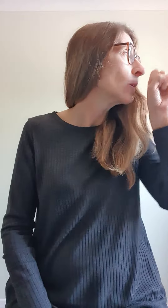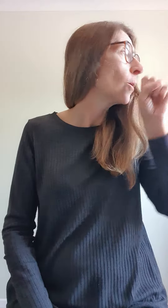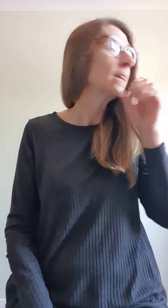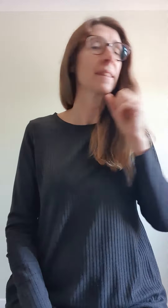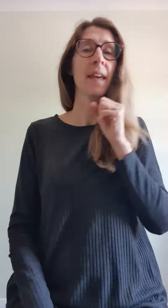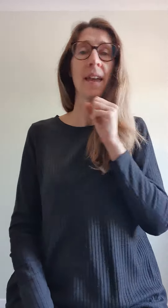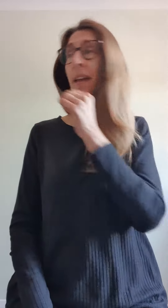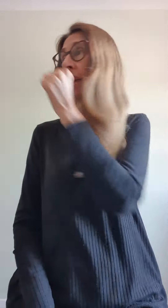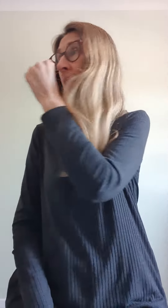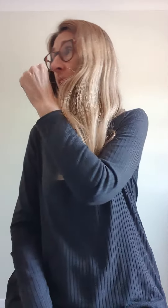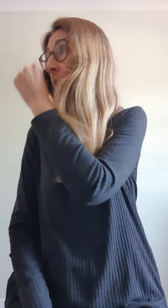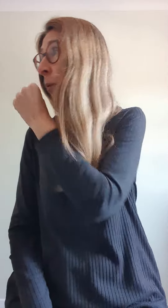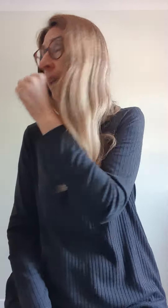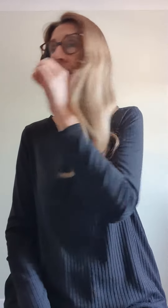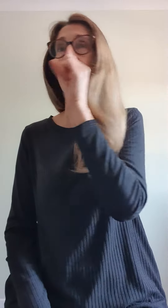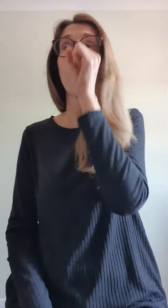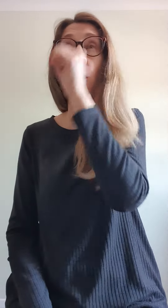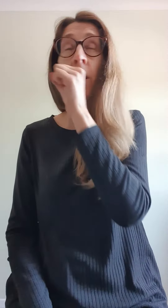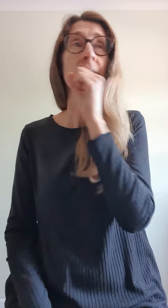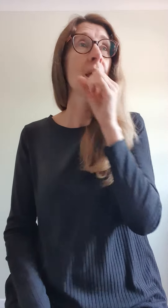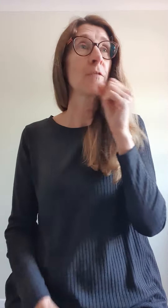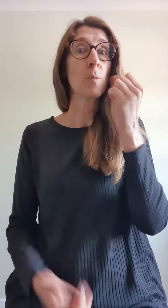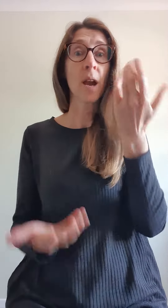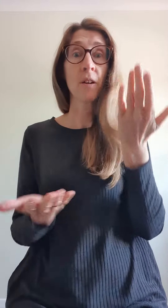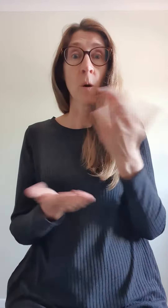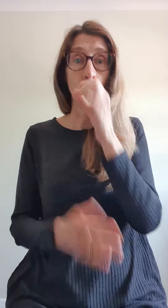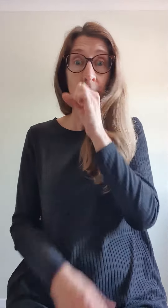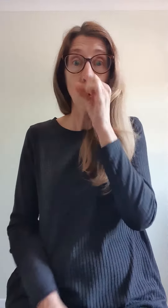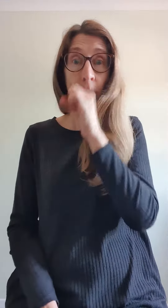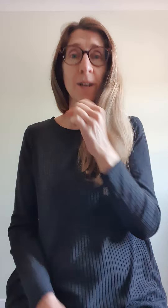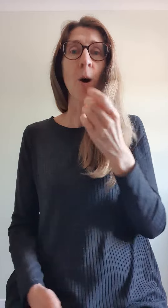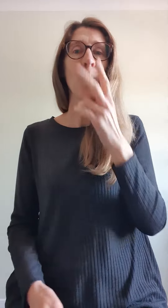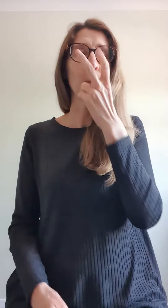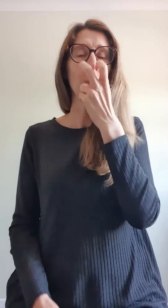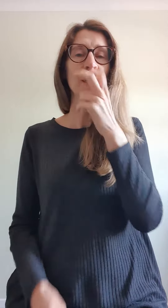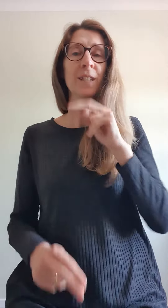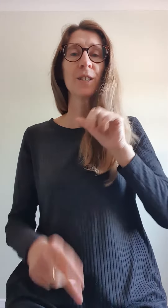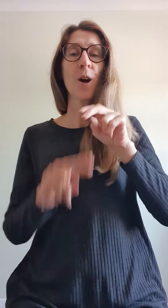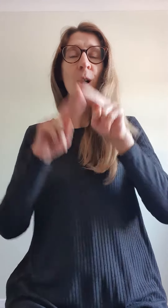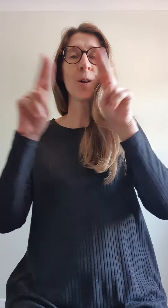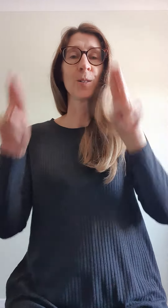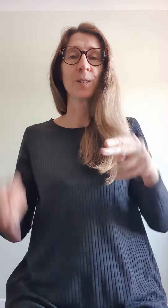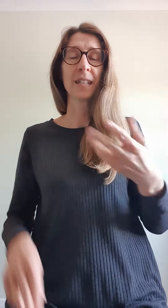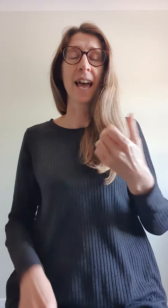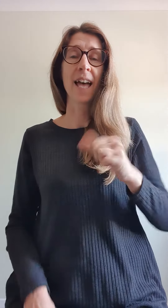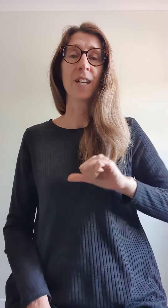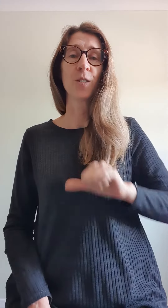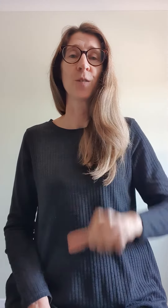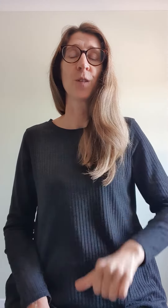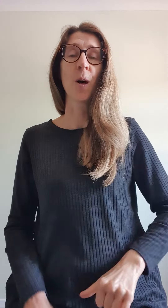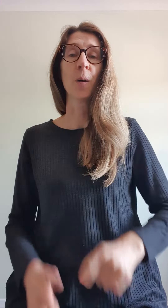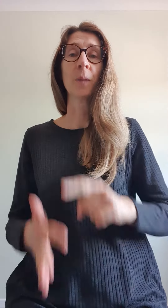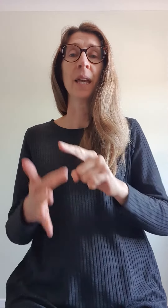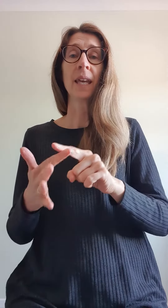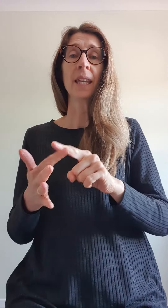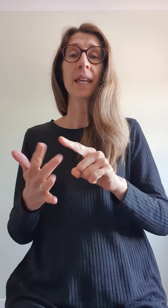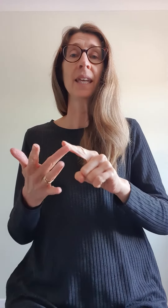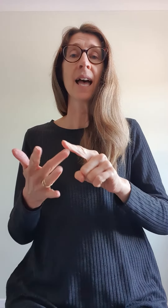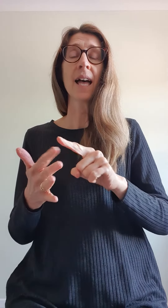oink there, here oink there, oink everywhere, an oink oink. Old Macdonald had a farm, E-I